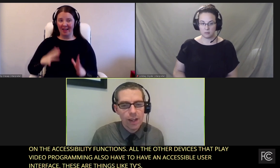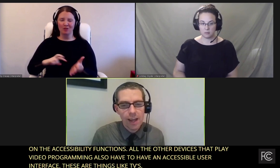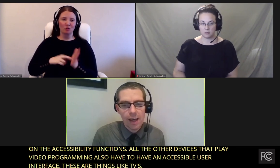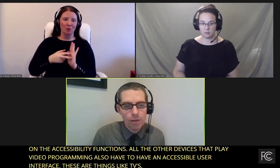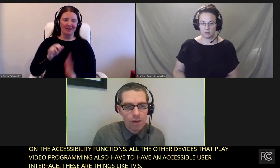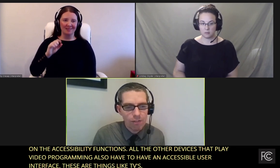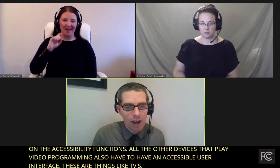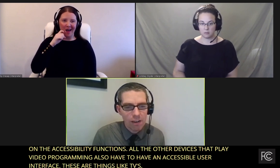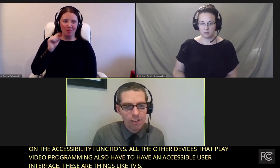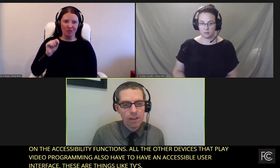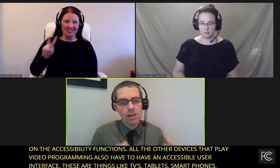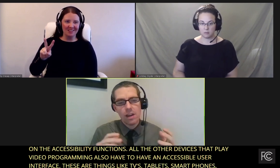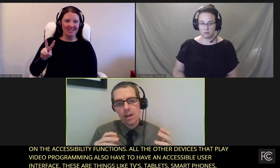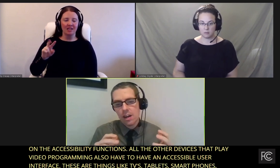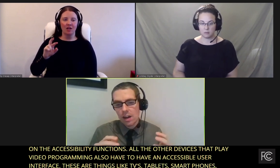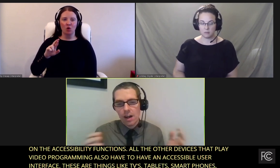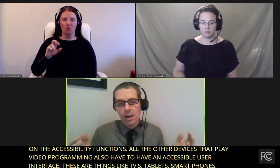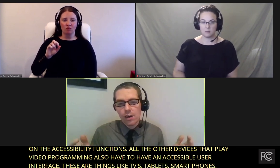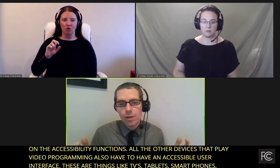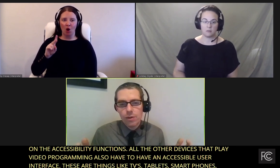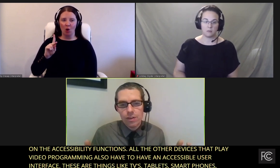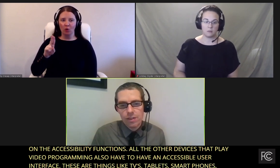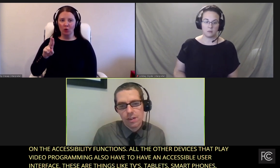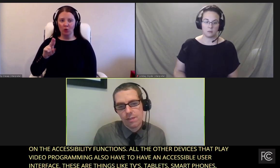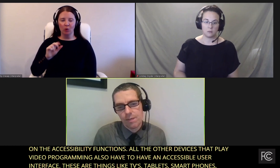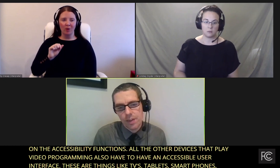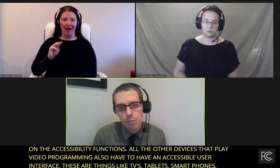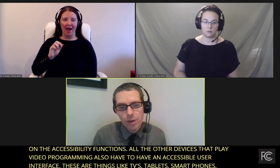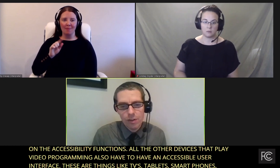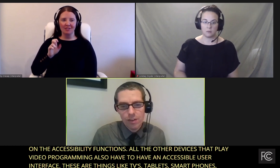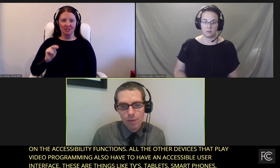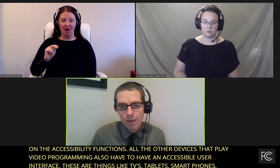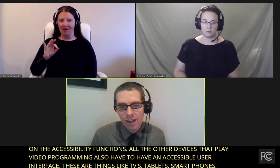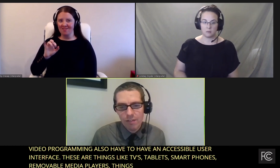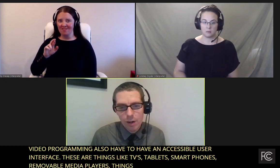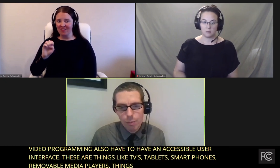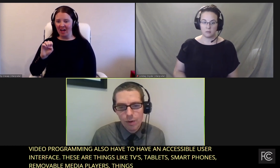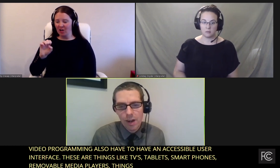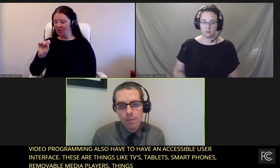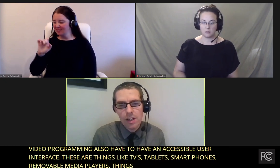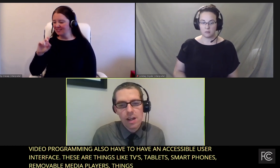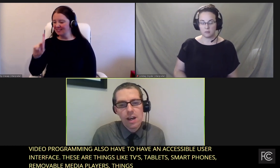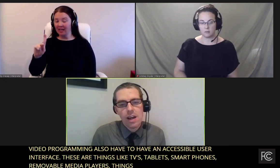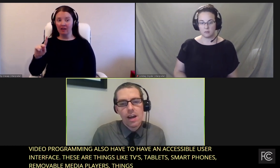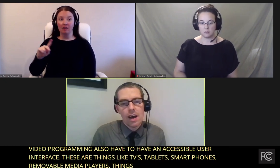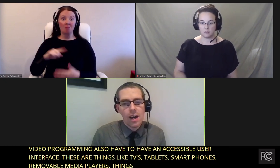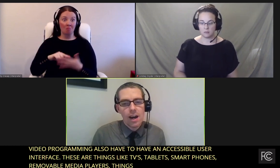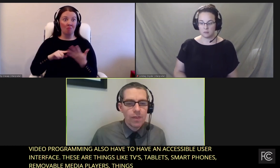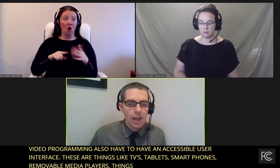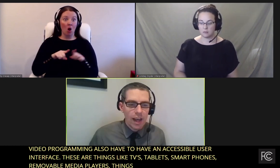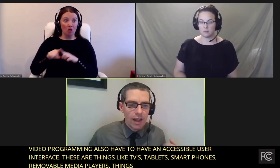Rokus and Amazon Firesticks. Computers. Computers. can play video programming.